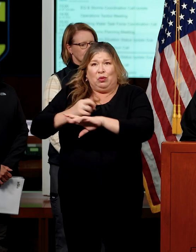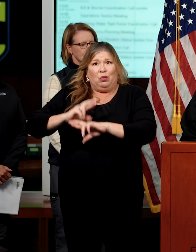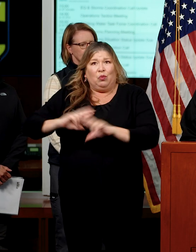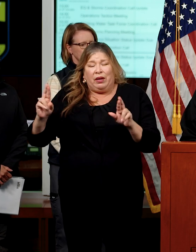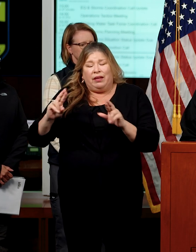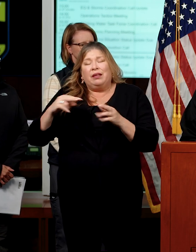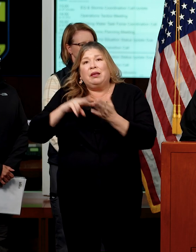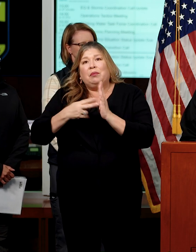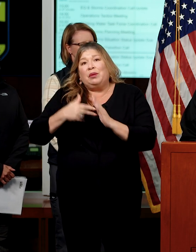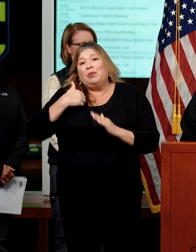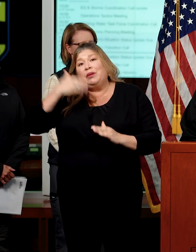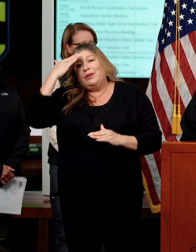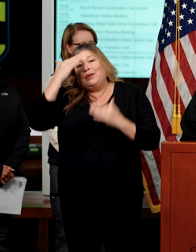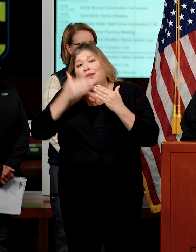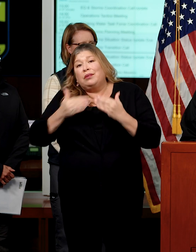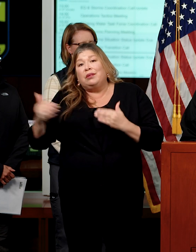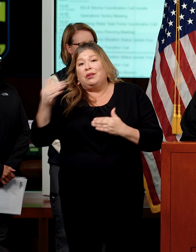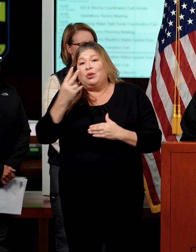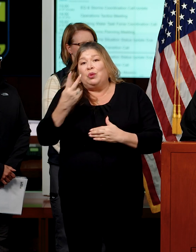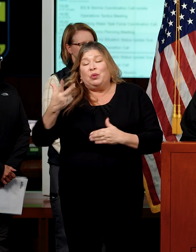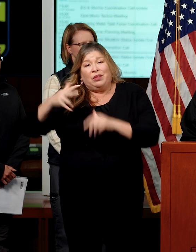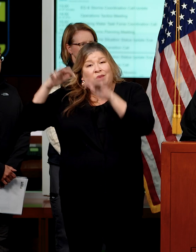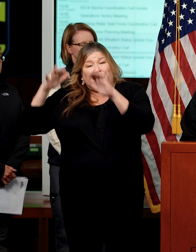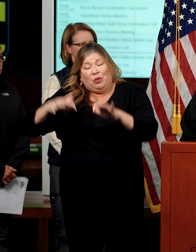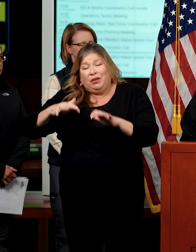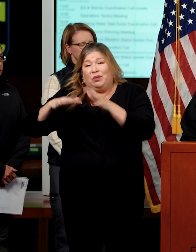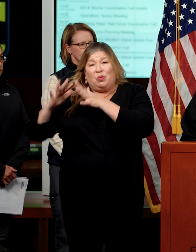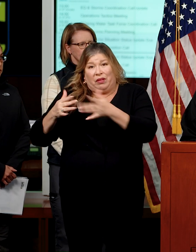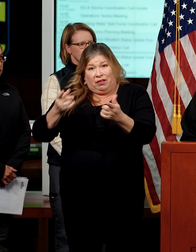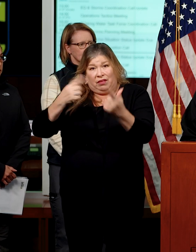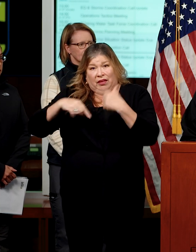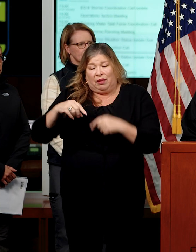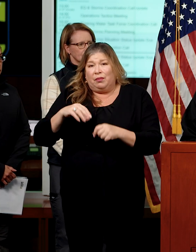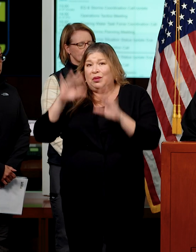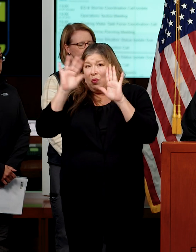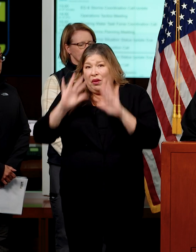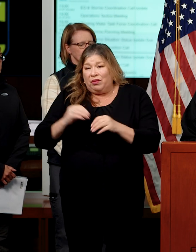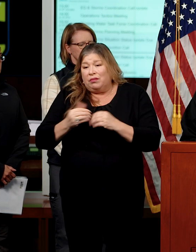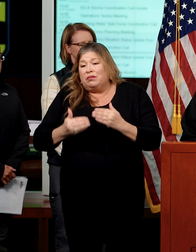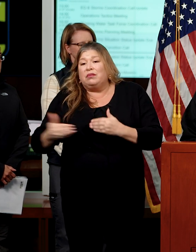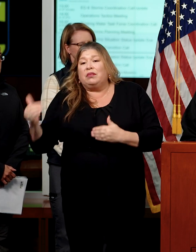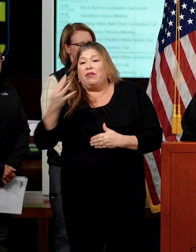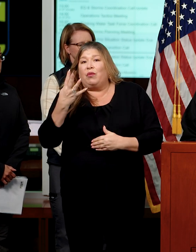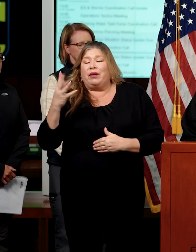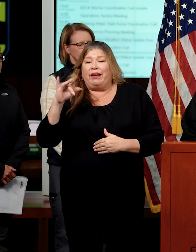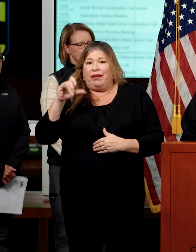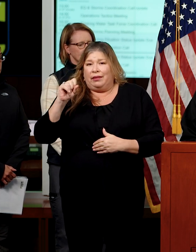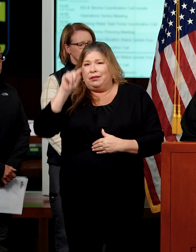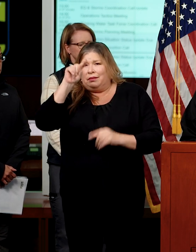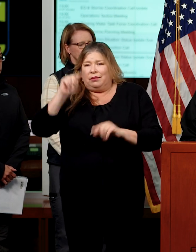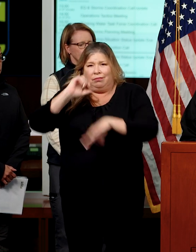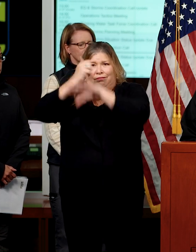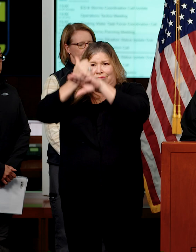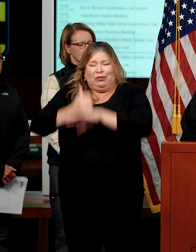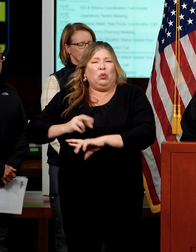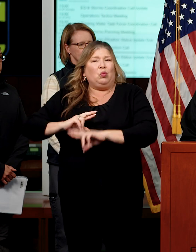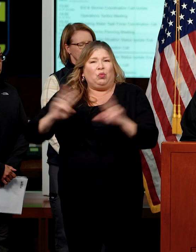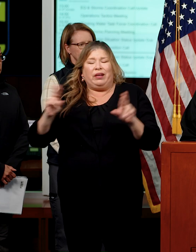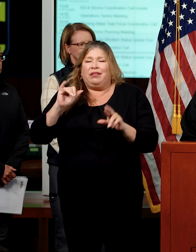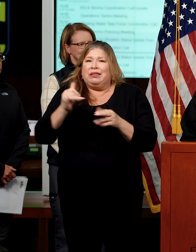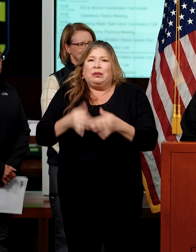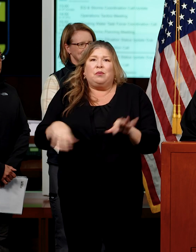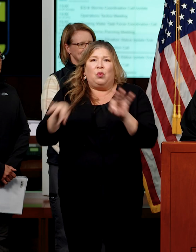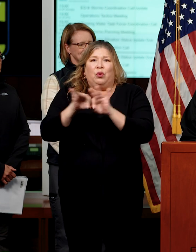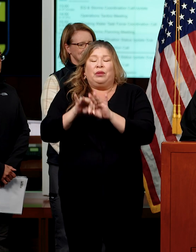that we know in the next two to three storm systems over the next three to four days will be critical. With that,